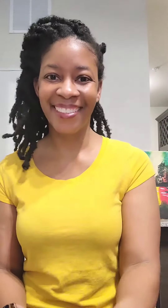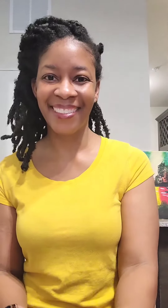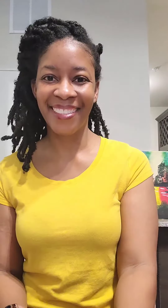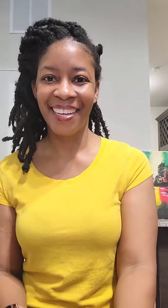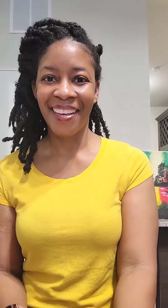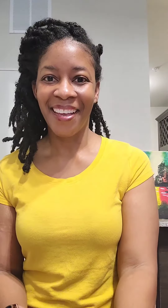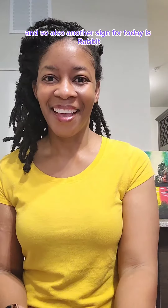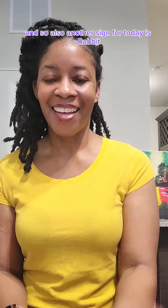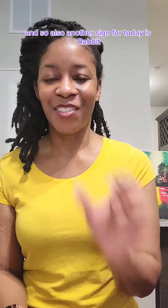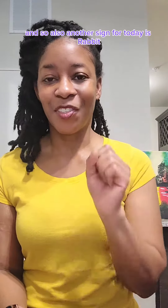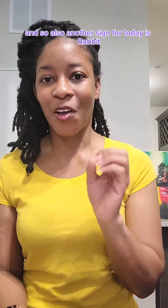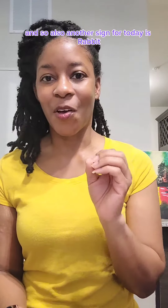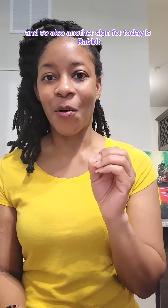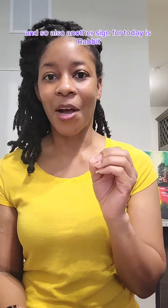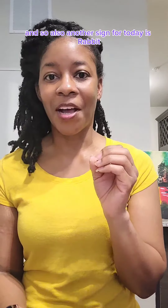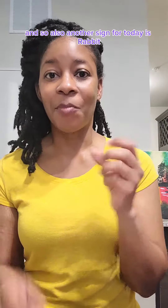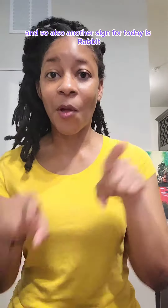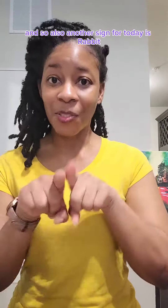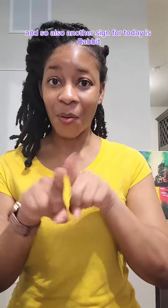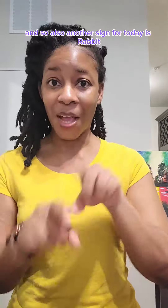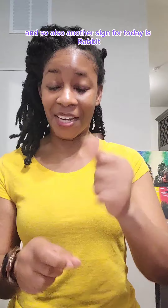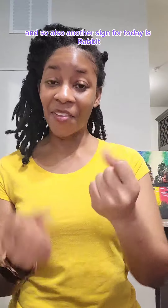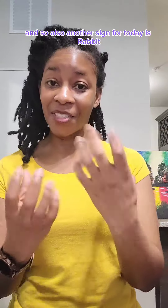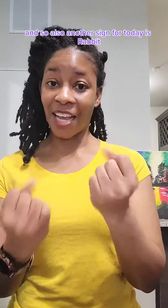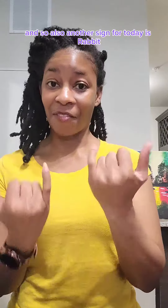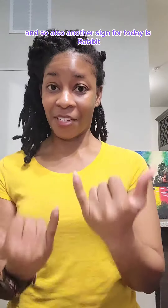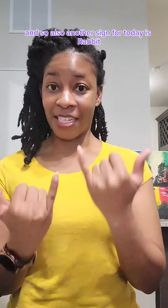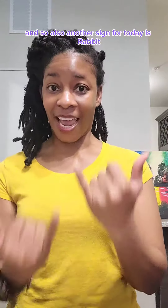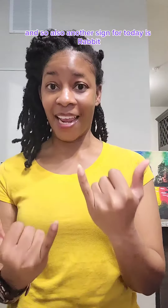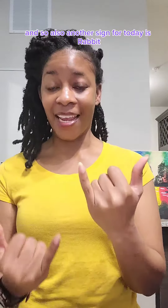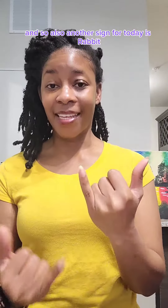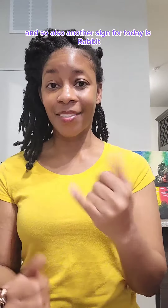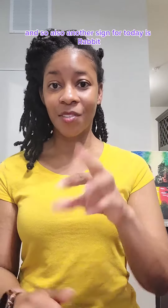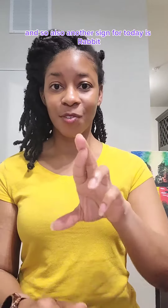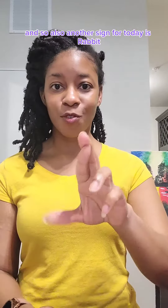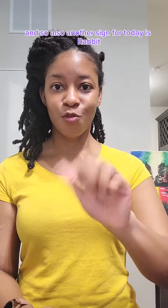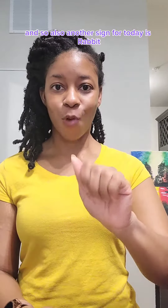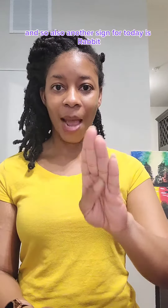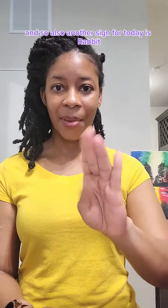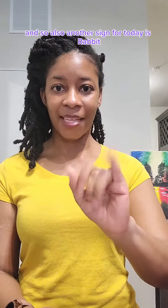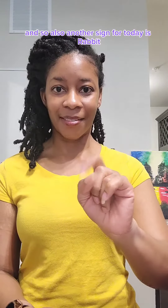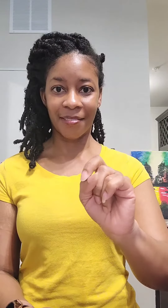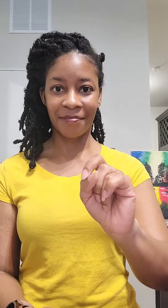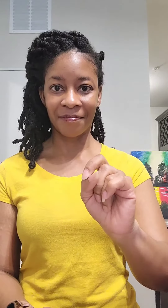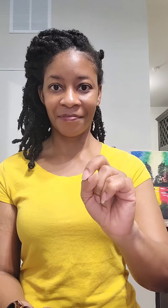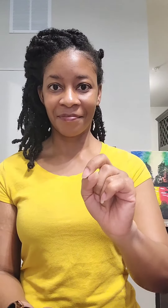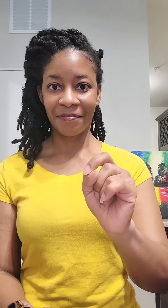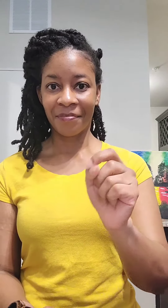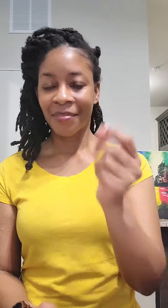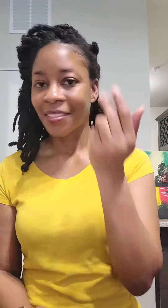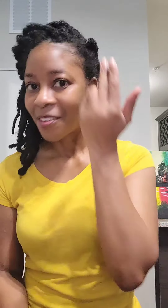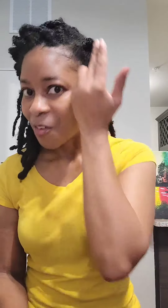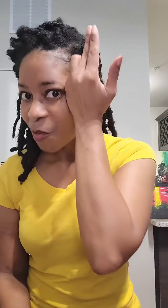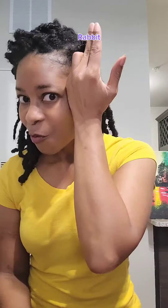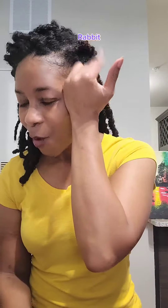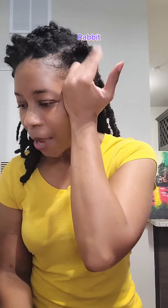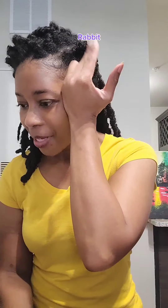And so, also, another sign for today is rabbit. Rabbit.